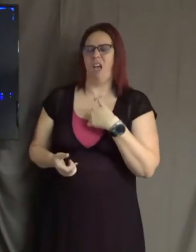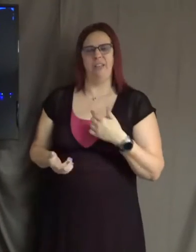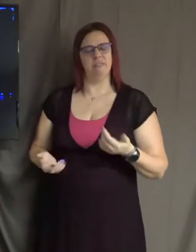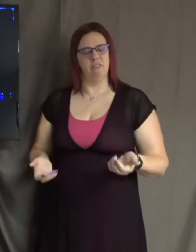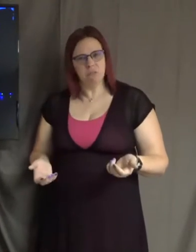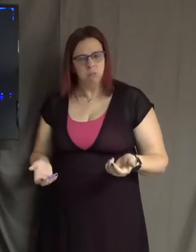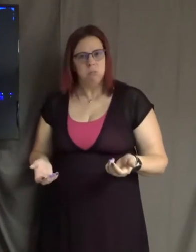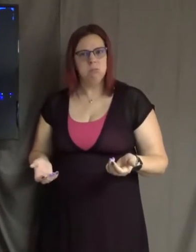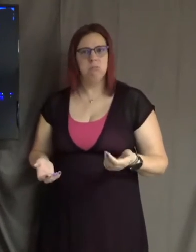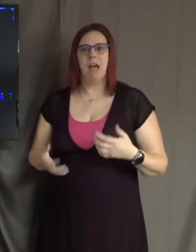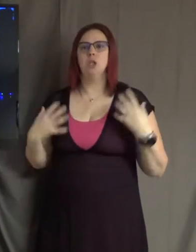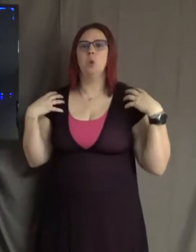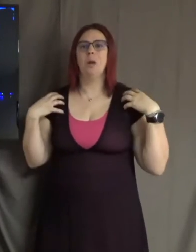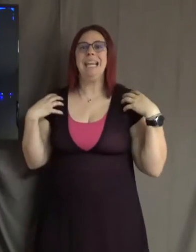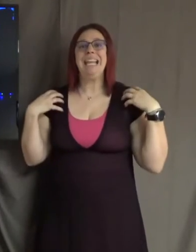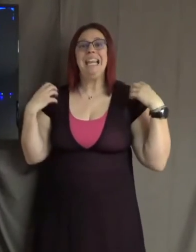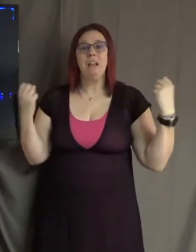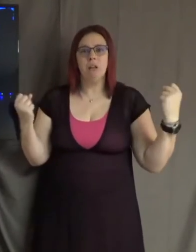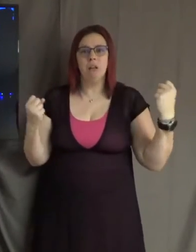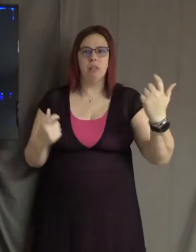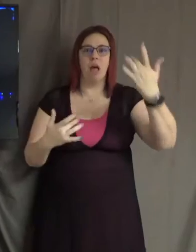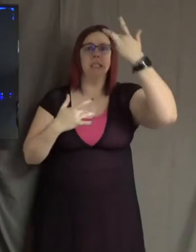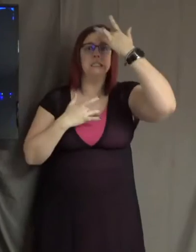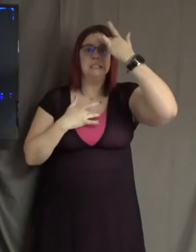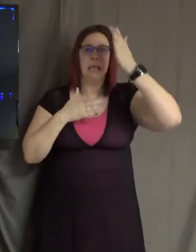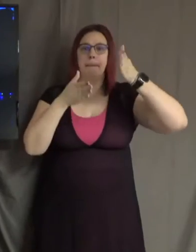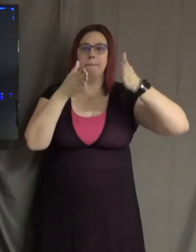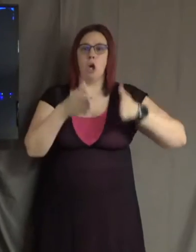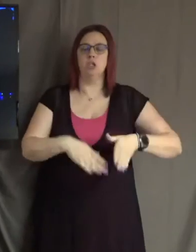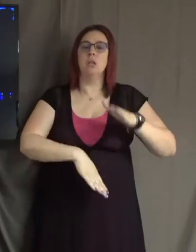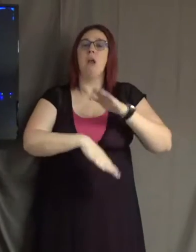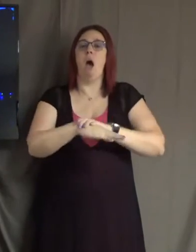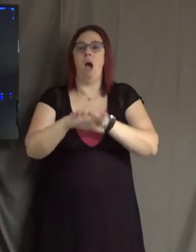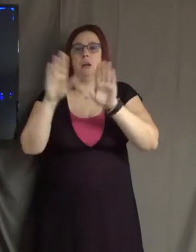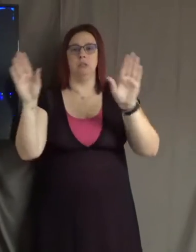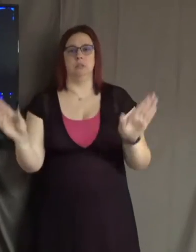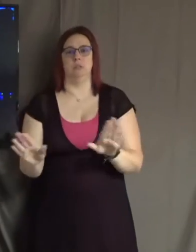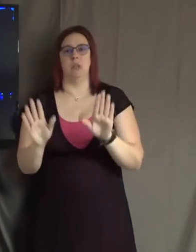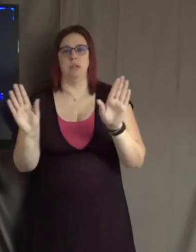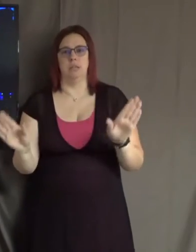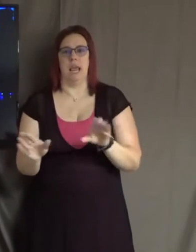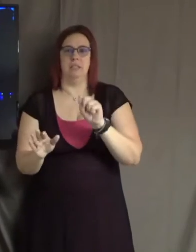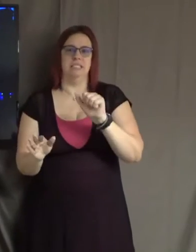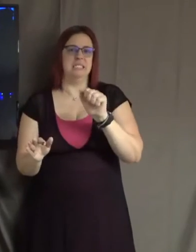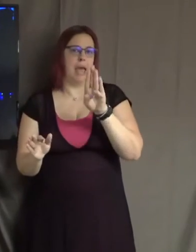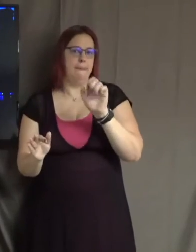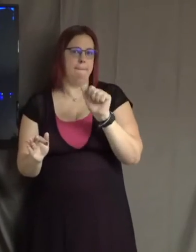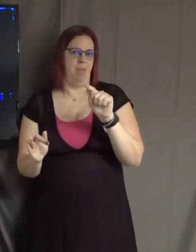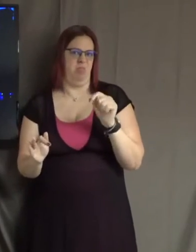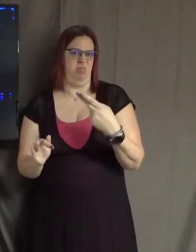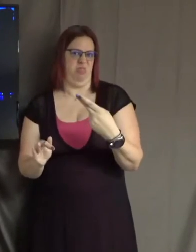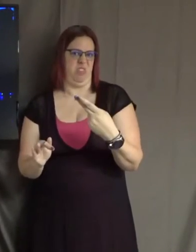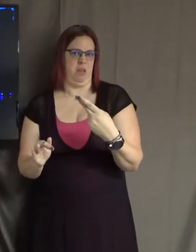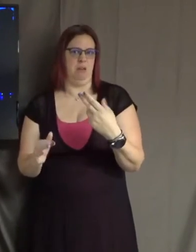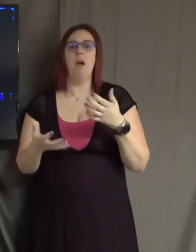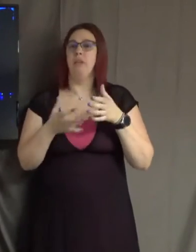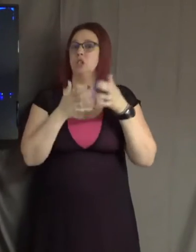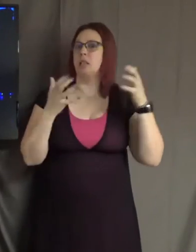heal a sick person on the Sabbath. And there's a lot of belief that you don't do stuff like that on the Sabbath.